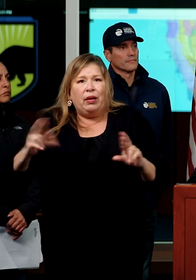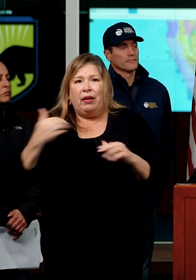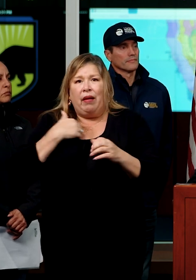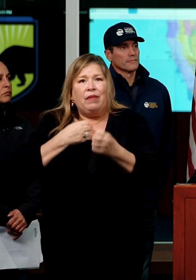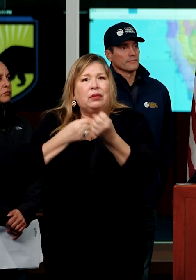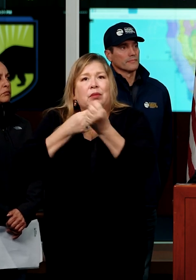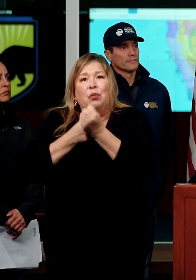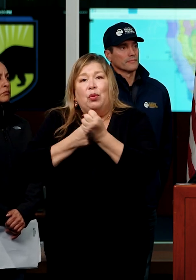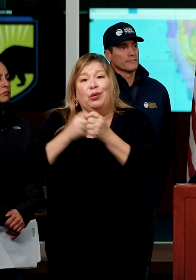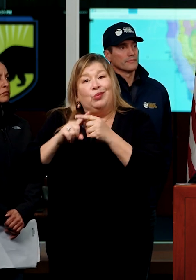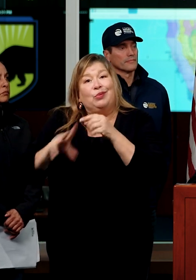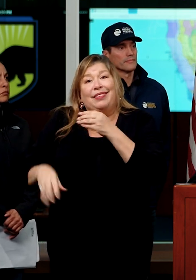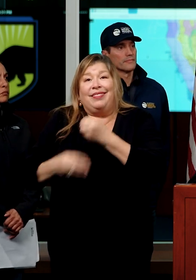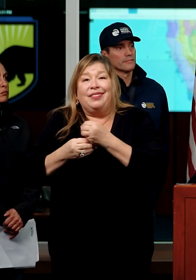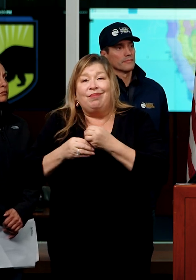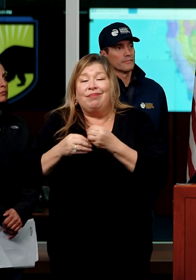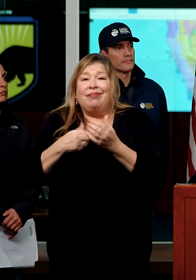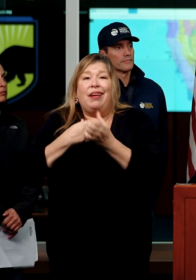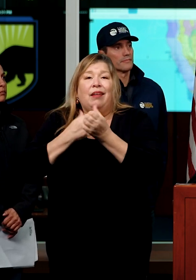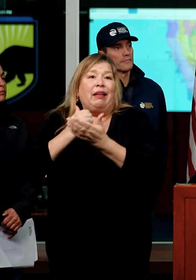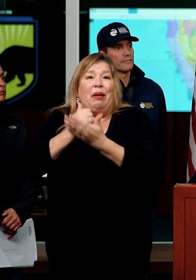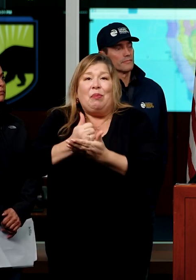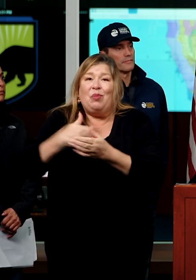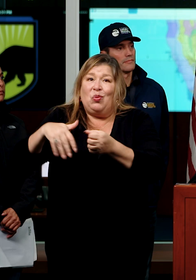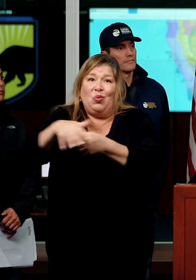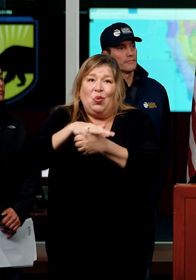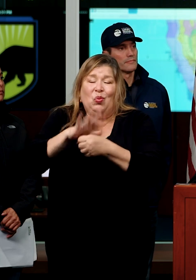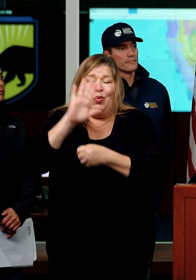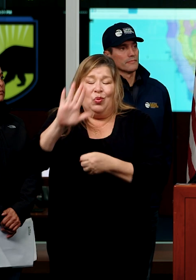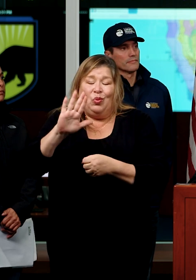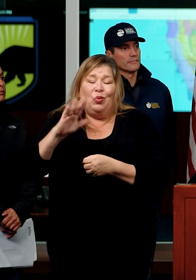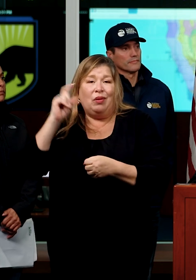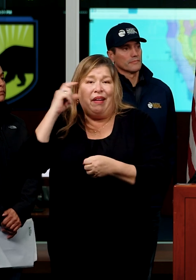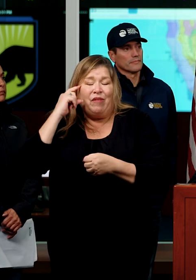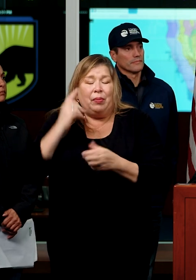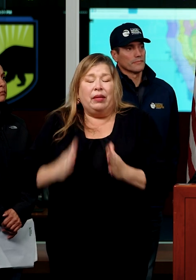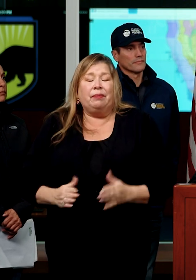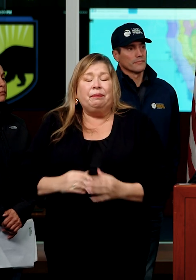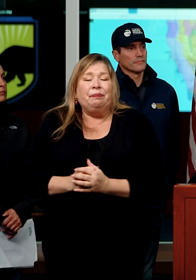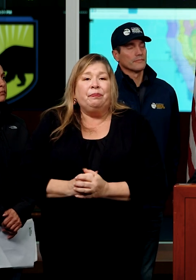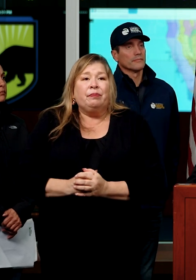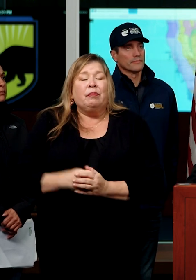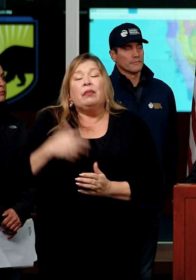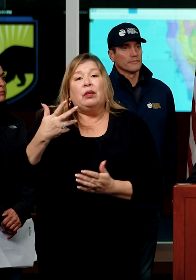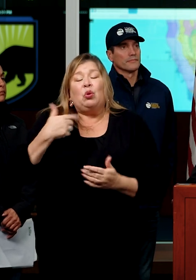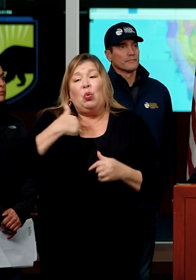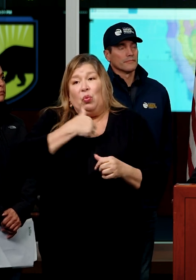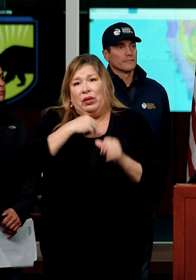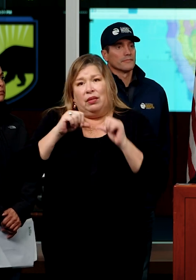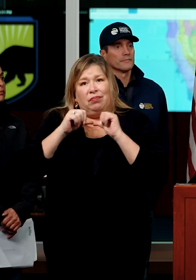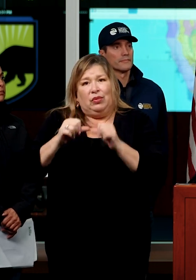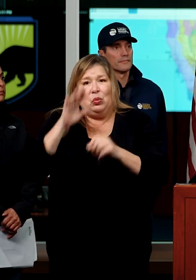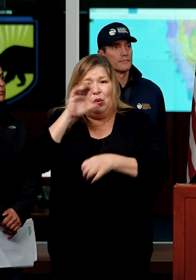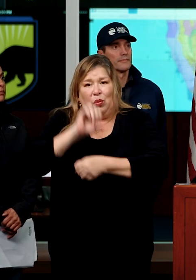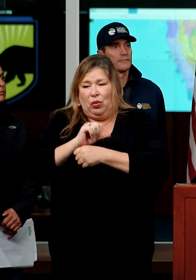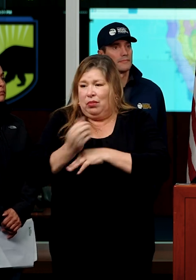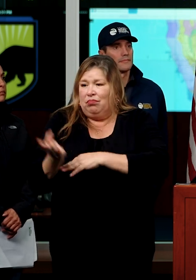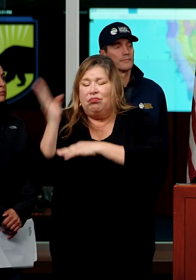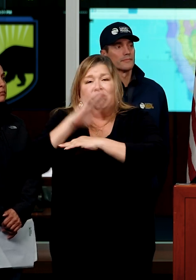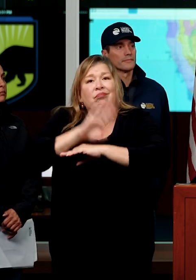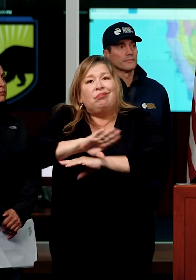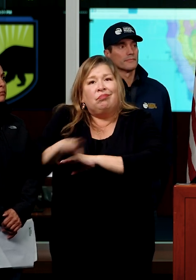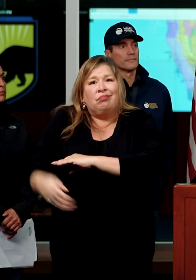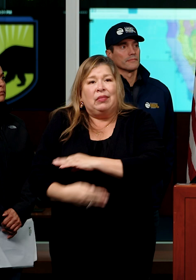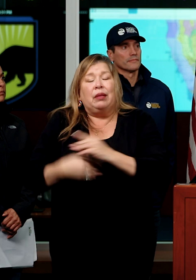supplement, uh, with our local officials. Uh, we continue, uh, to around the clock, be working closely with our local emergency